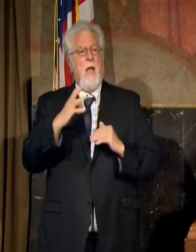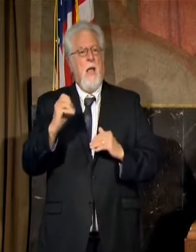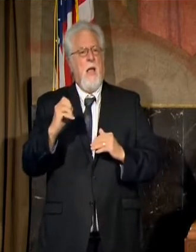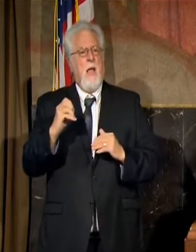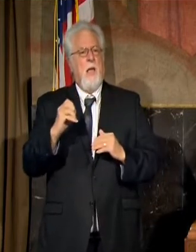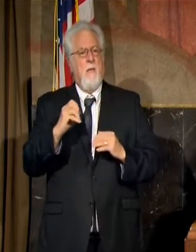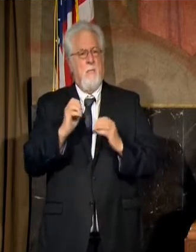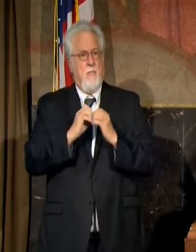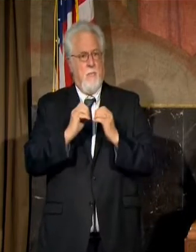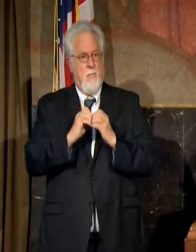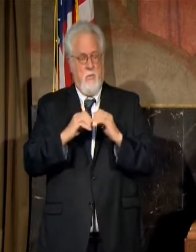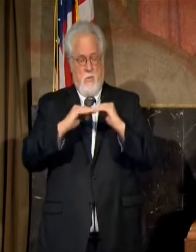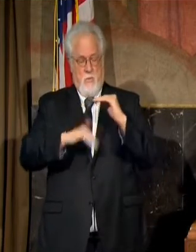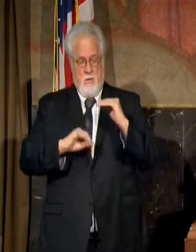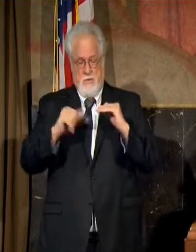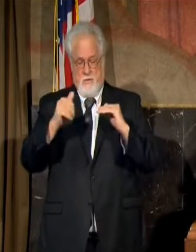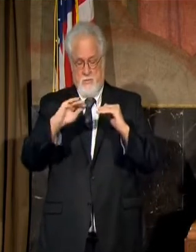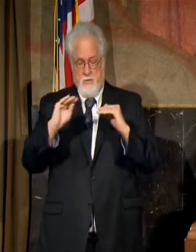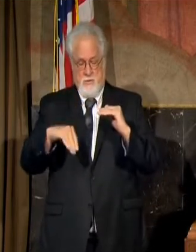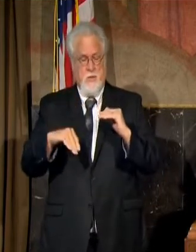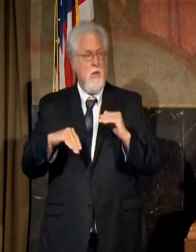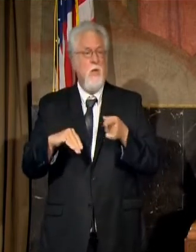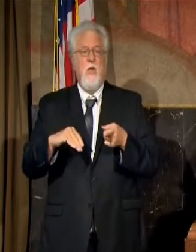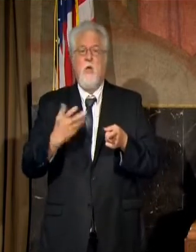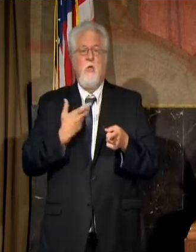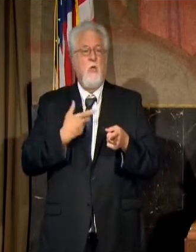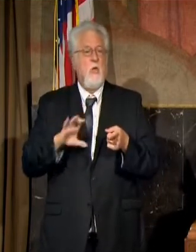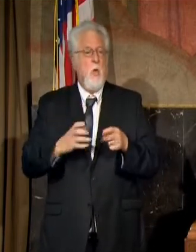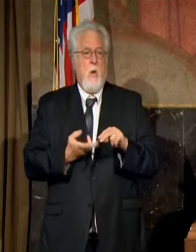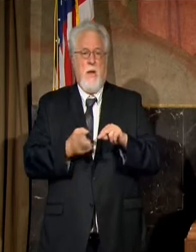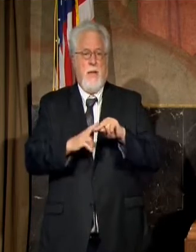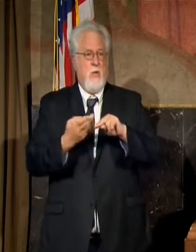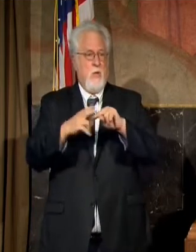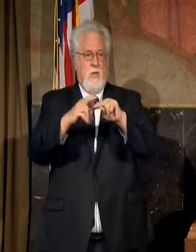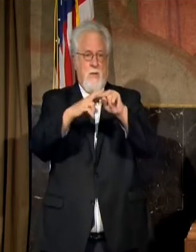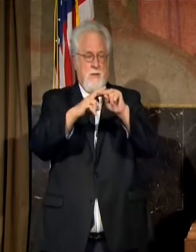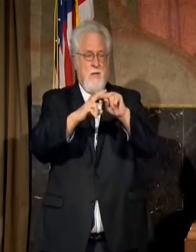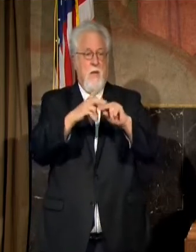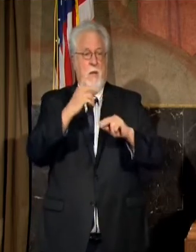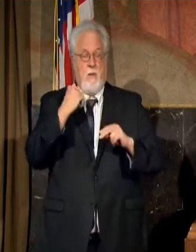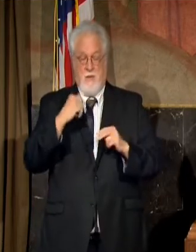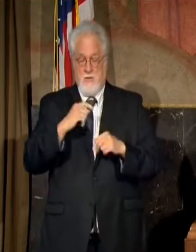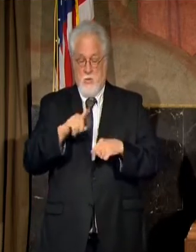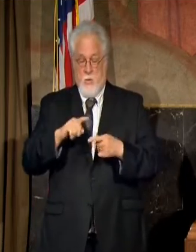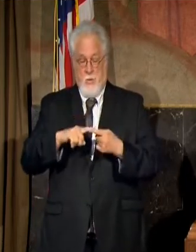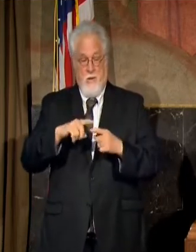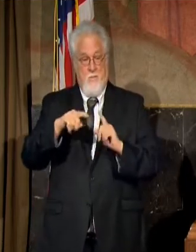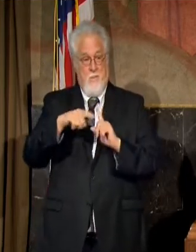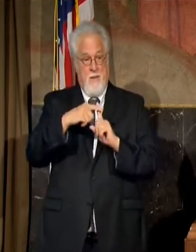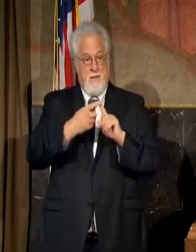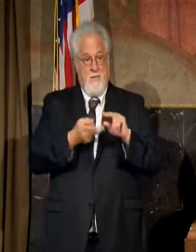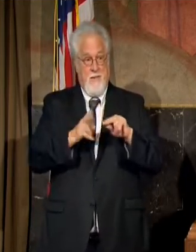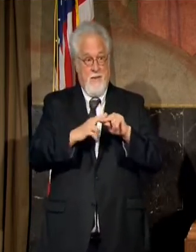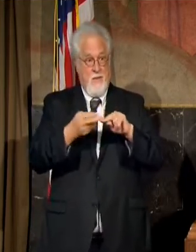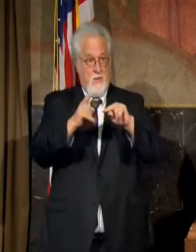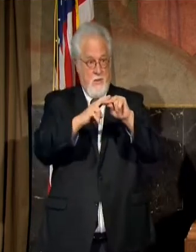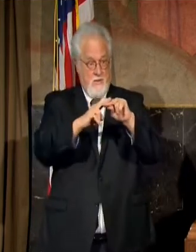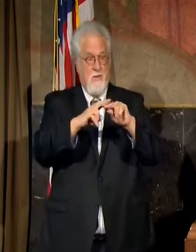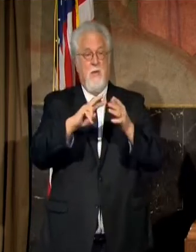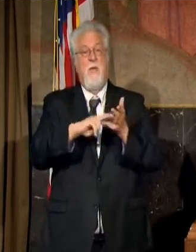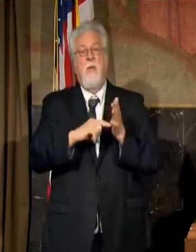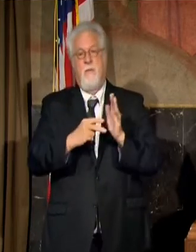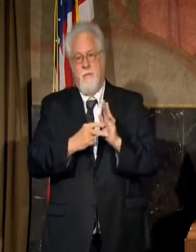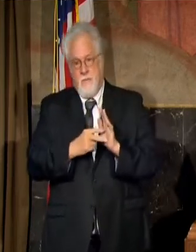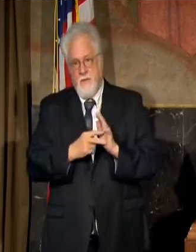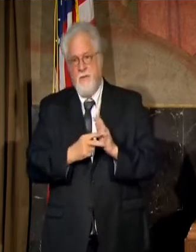in addition to being below 10%, you don't want it increasing. Because anytime the positivity rate is increasing, then